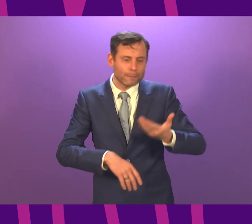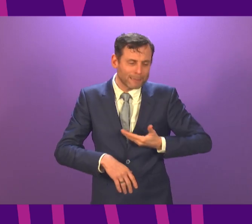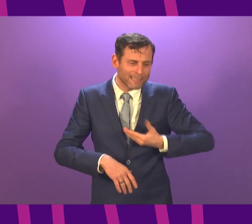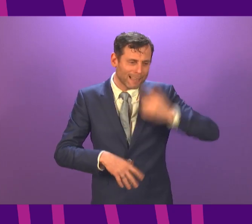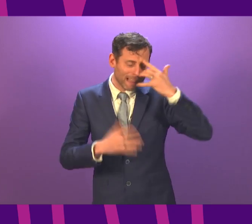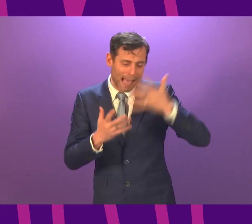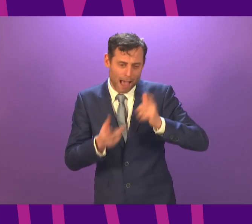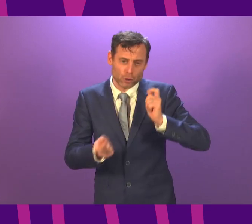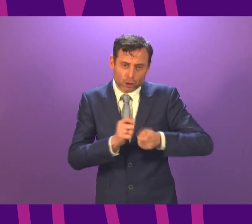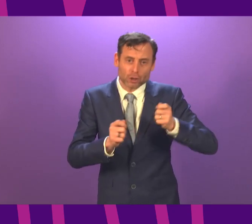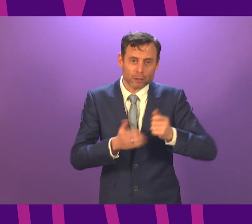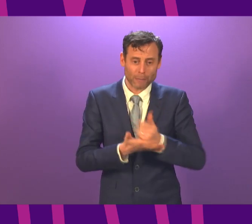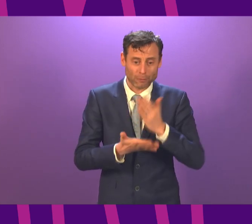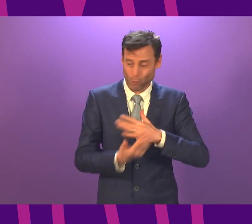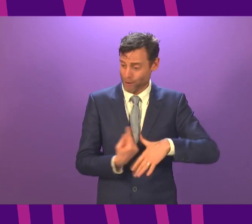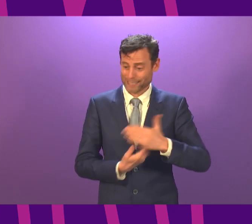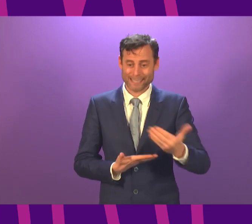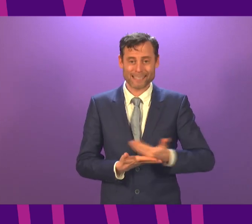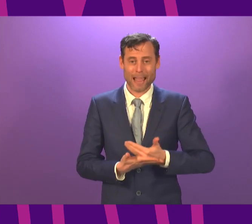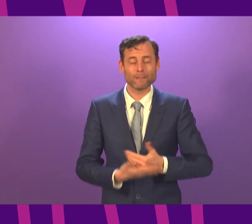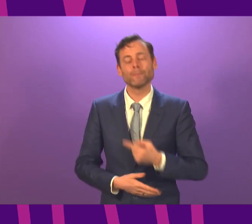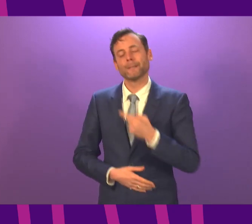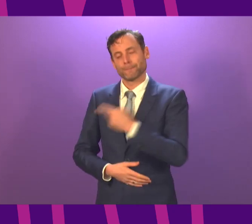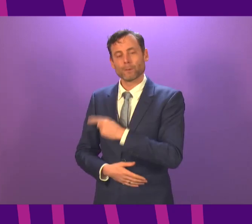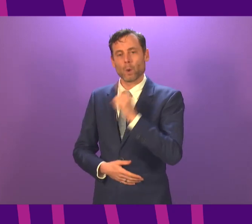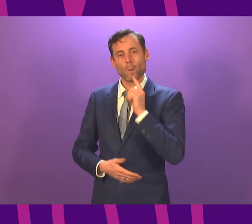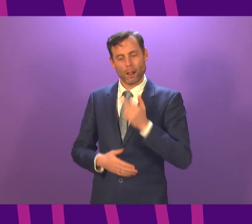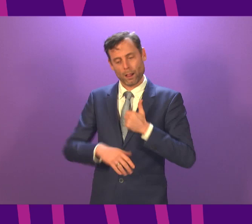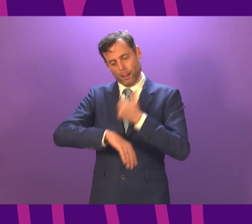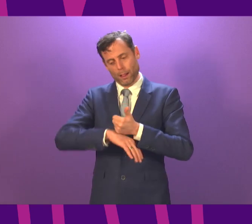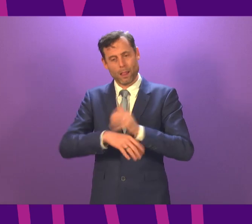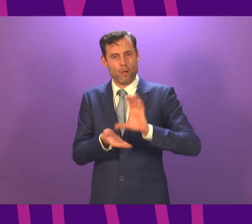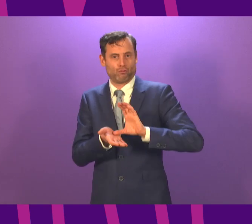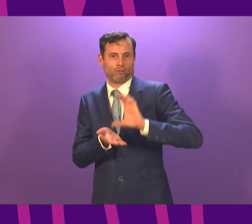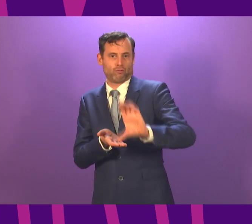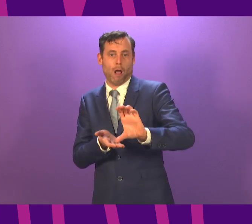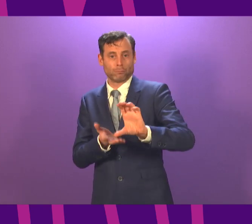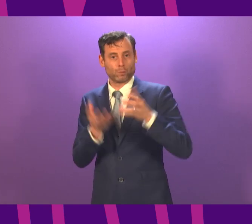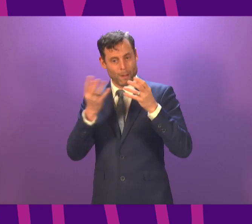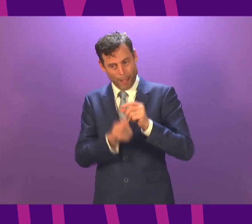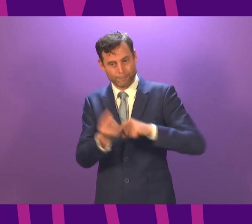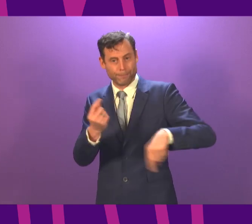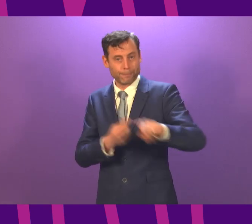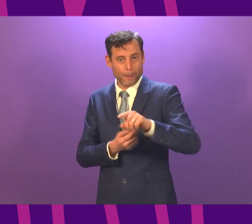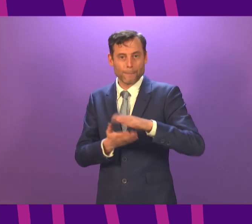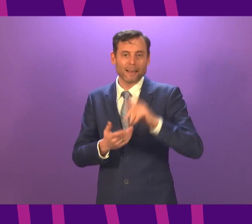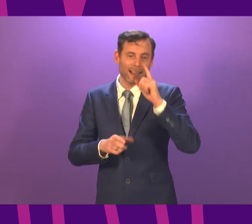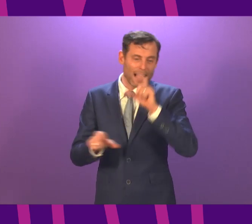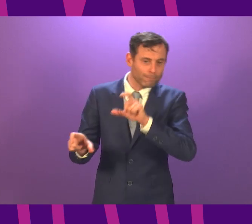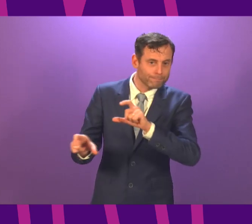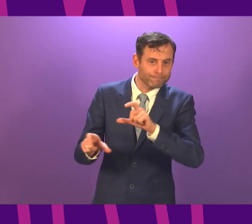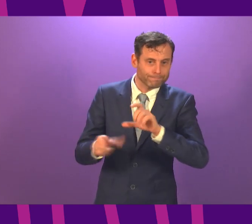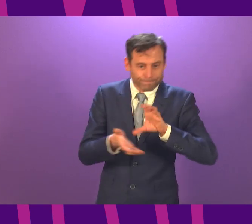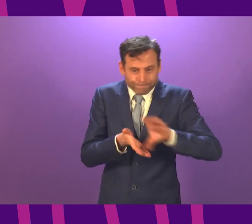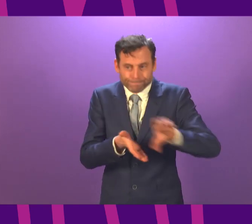businesses required to close as a result of restrictions. That support is in addition to support through the UK-wide furlough scheme. The Scottish Government's